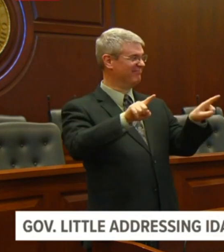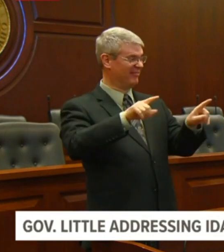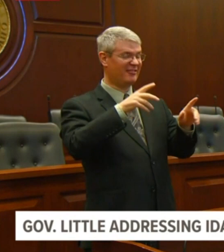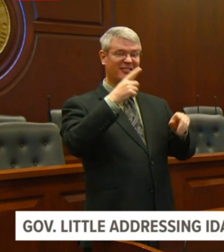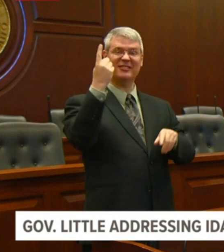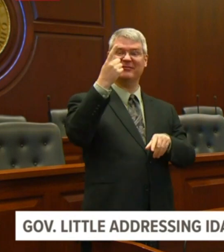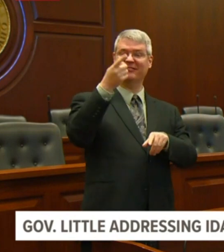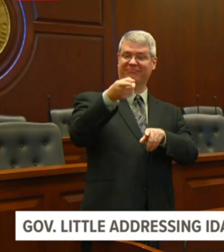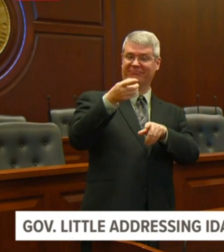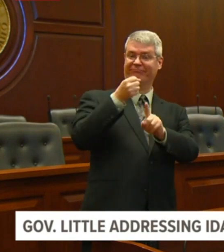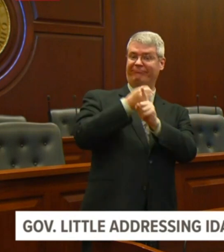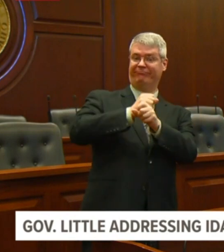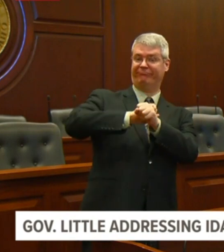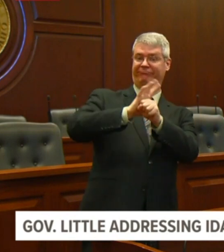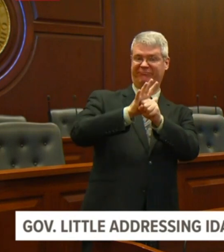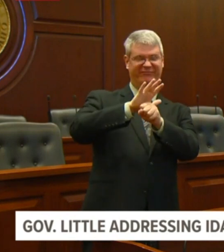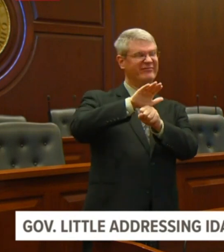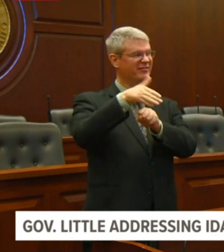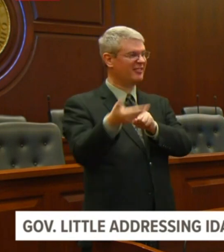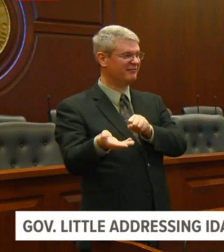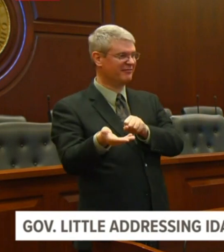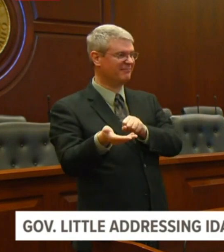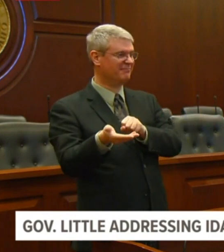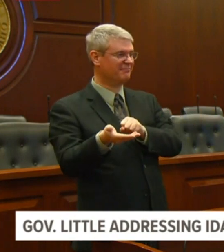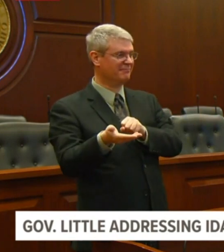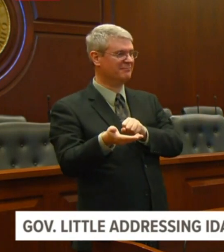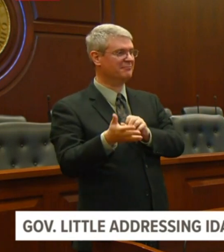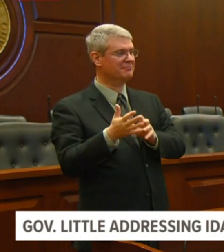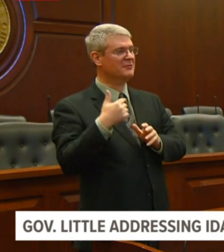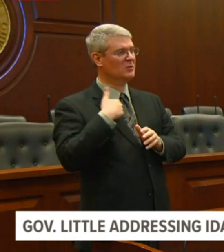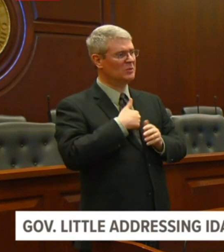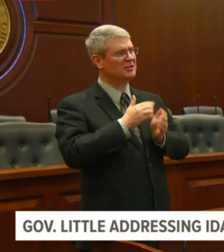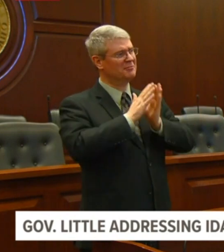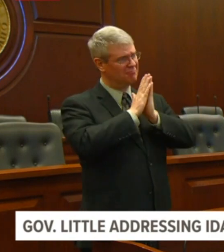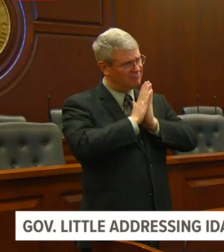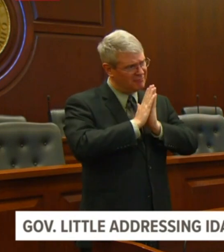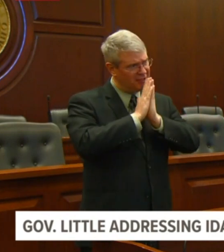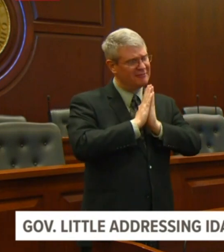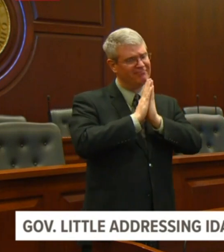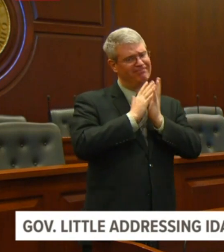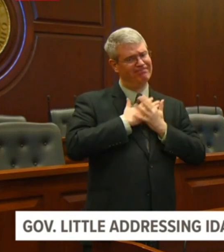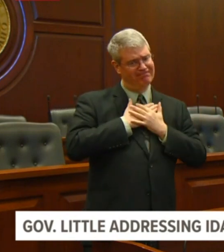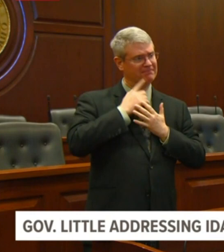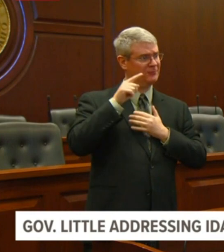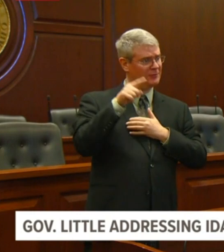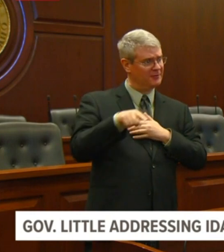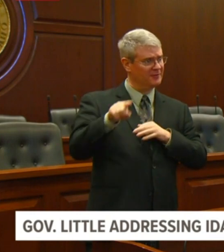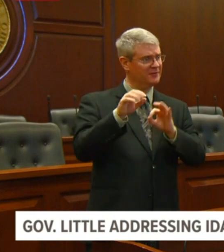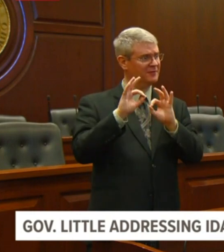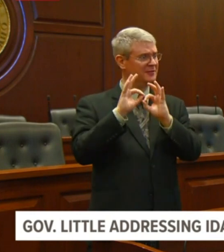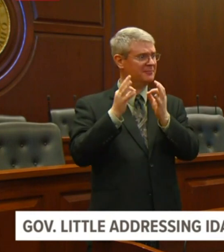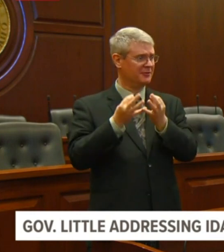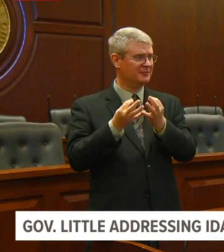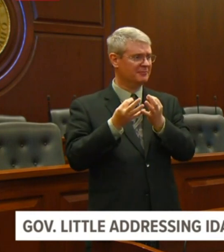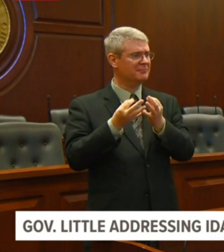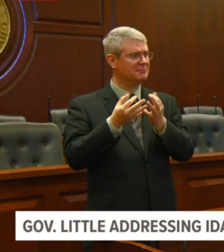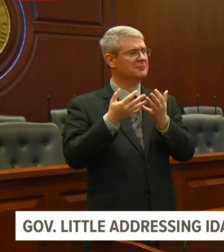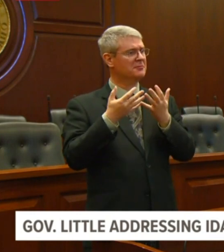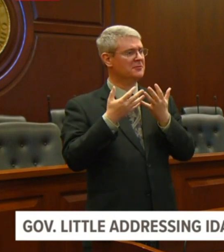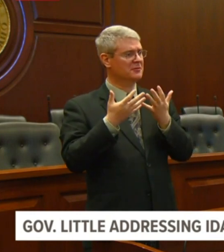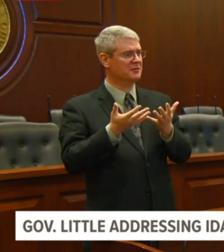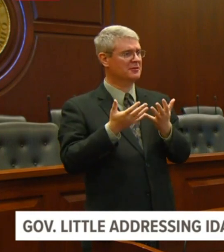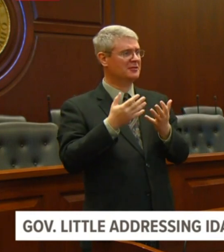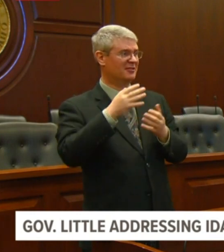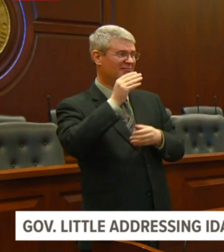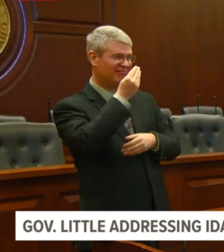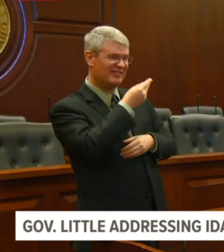families and loved ones of those who pass. This is a sad reminder that coronavirus can be extremely harmful or deadly